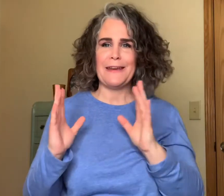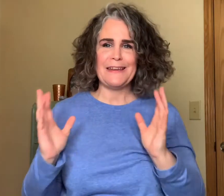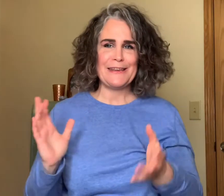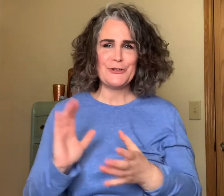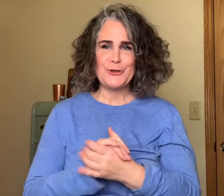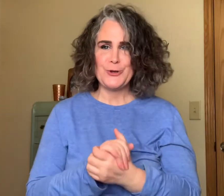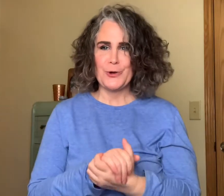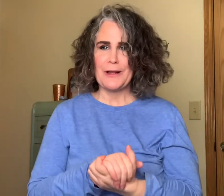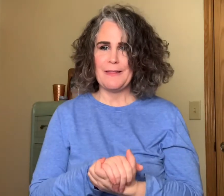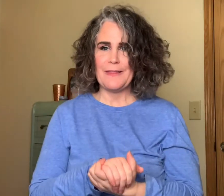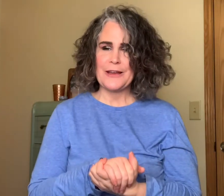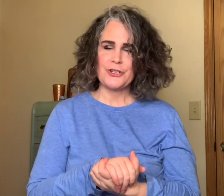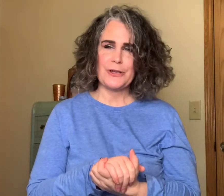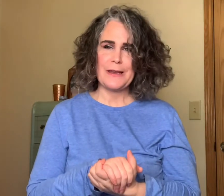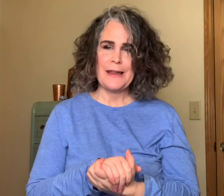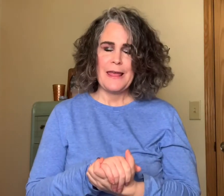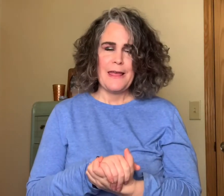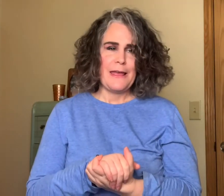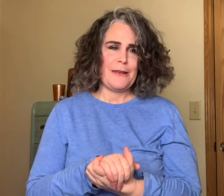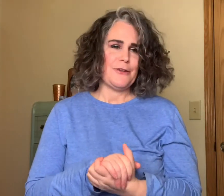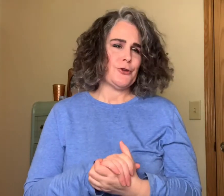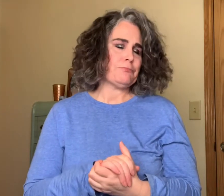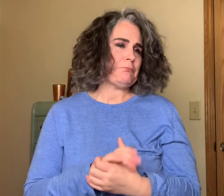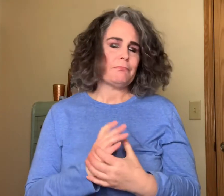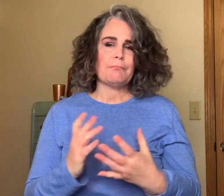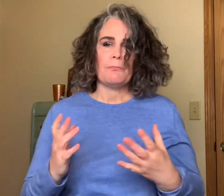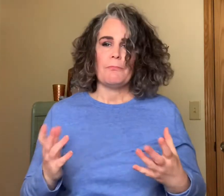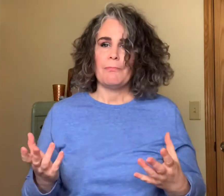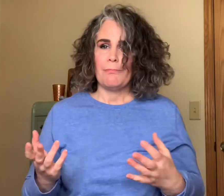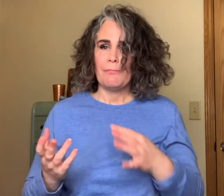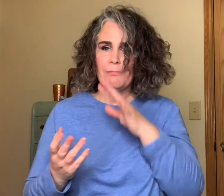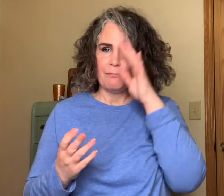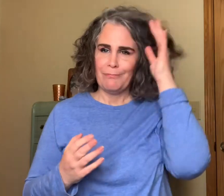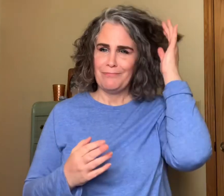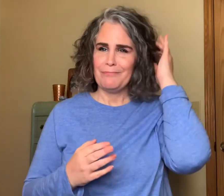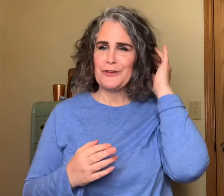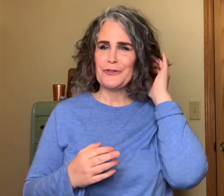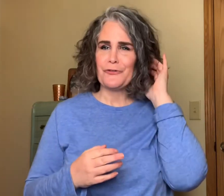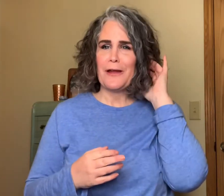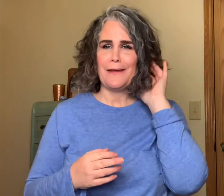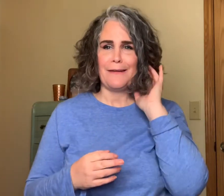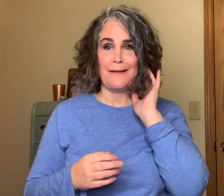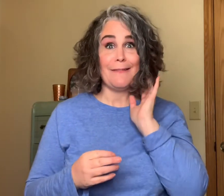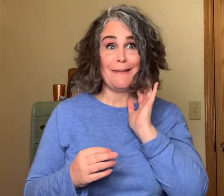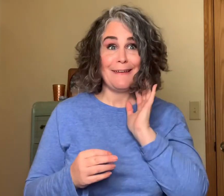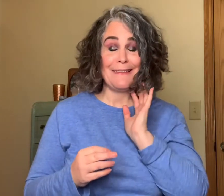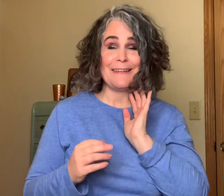it into your collection did you try and not like it